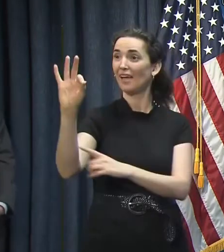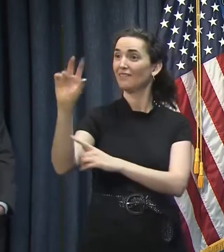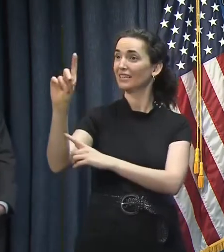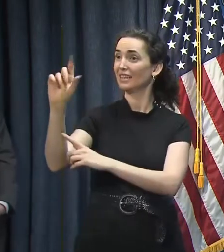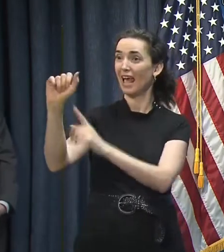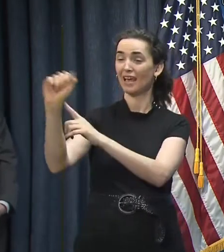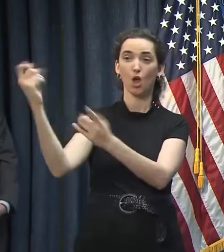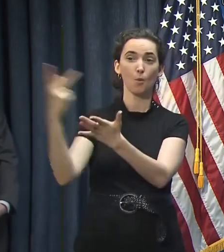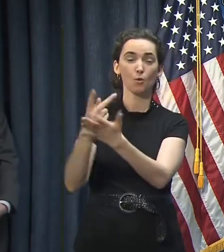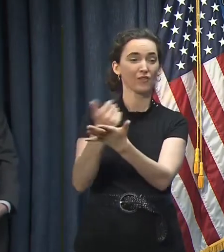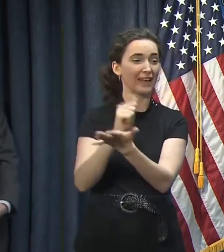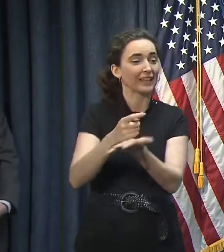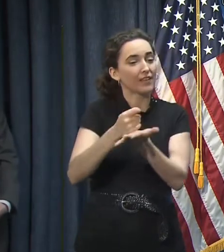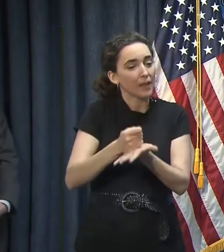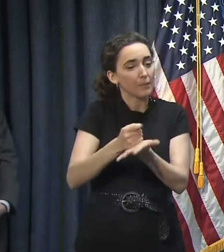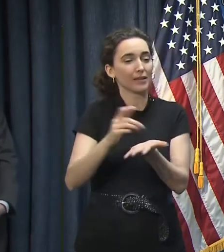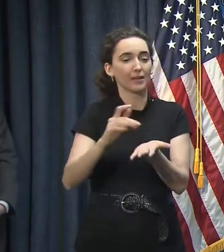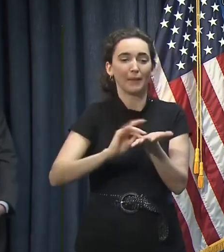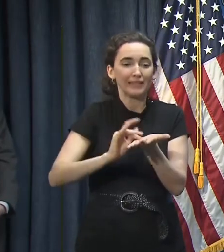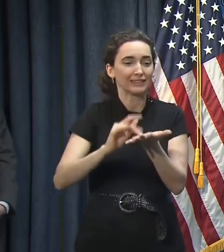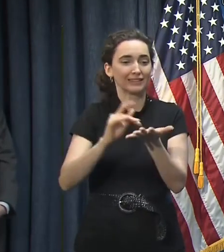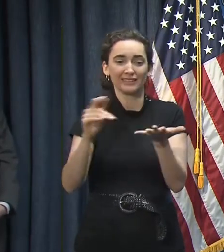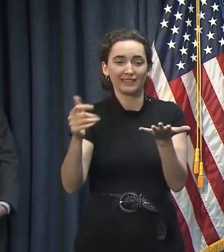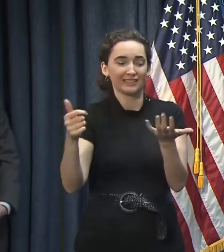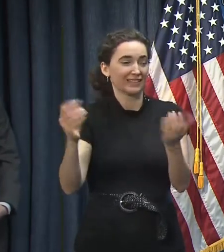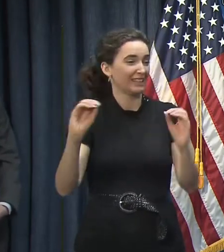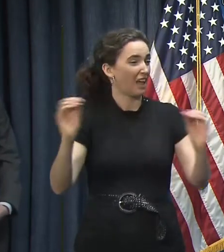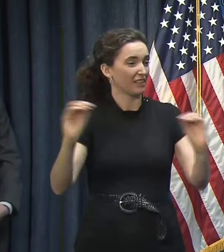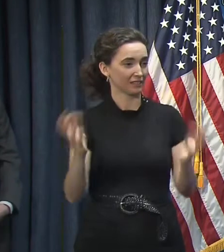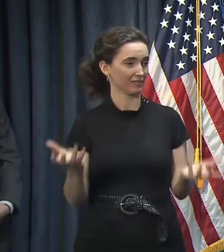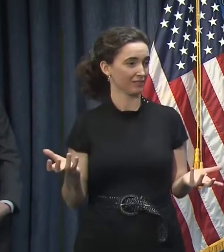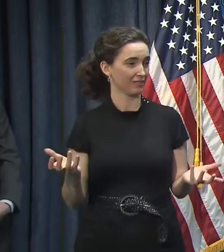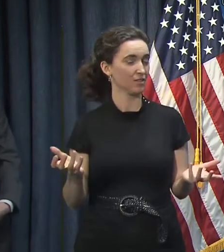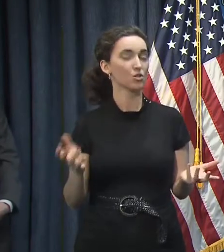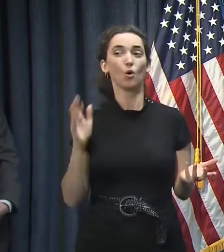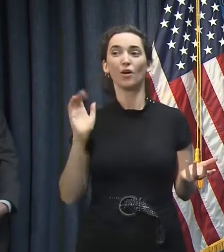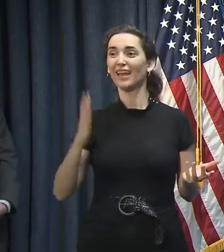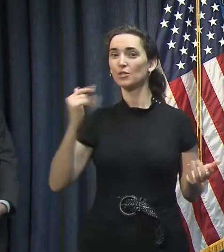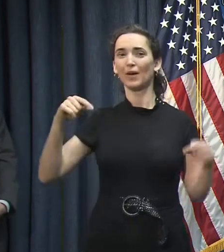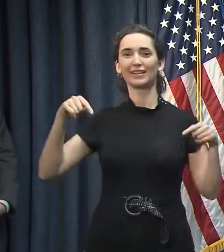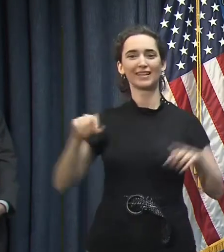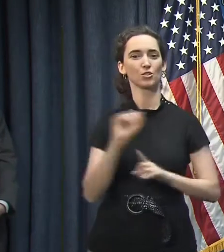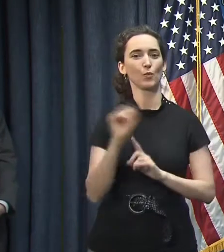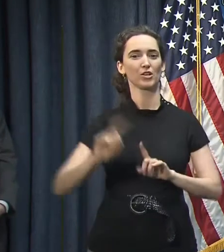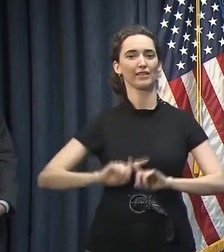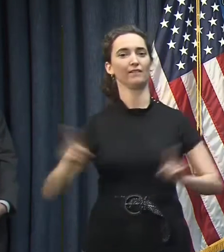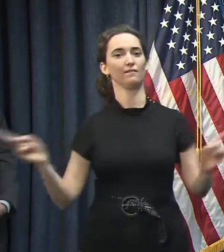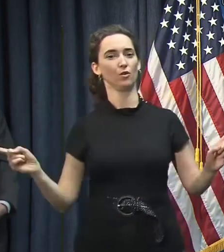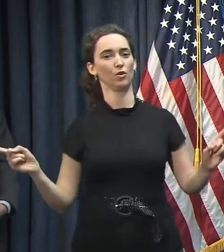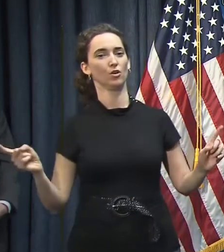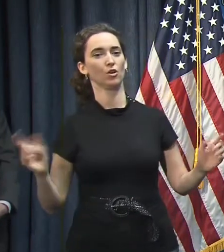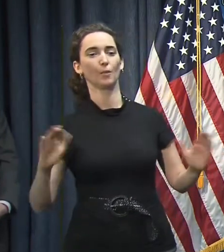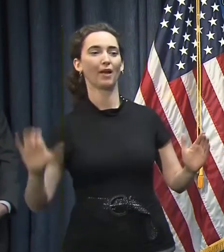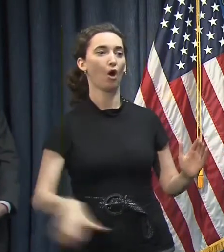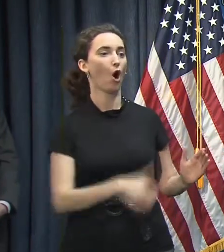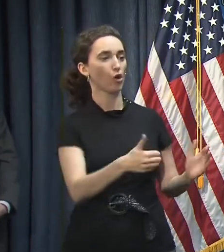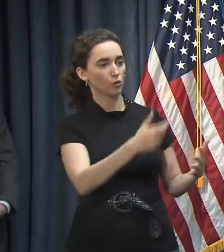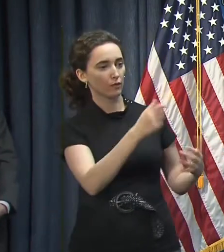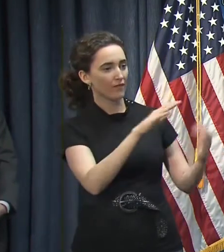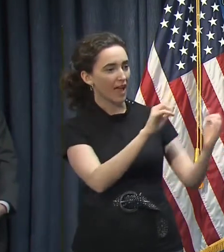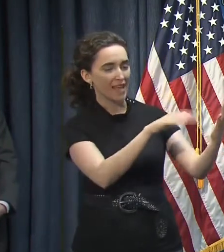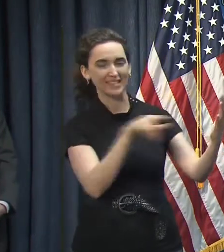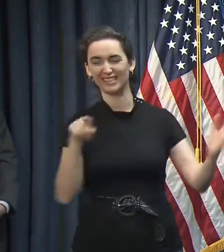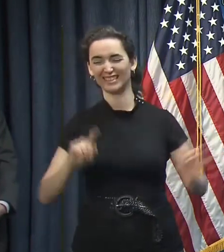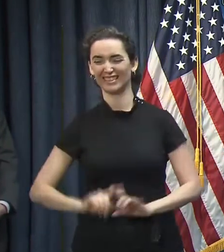approved a therapeutic treatment for this virus either. And that's really what makes this so different than other things that we deal